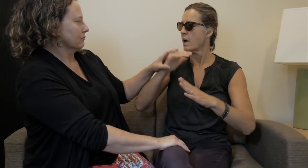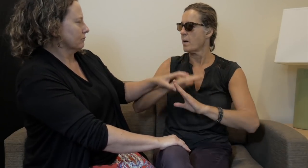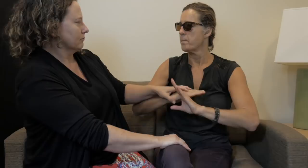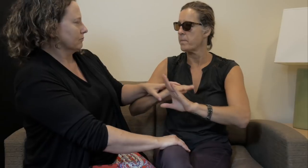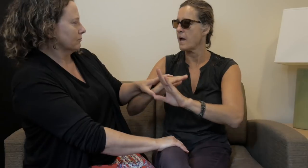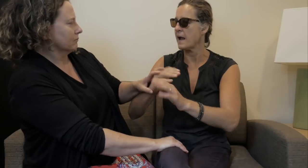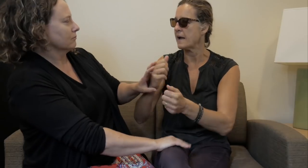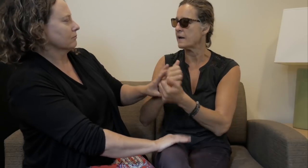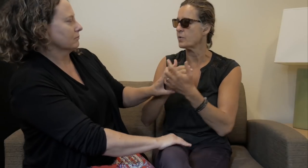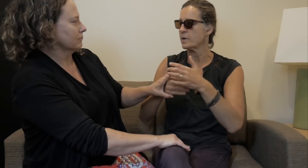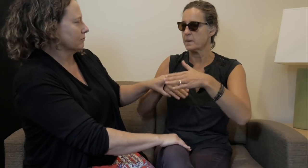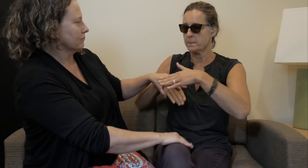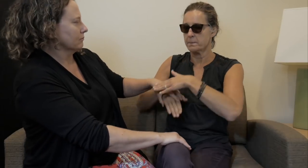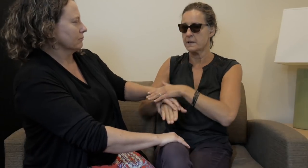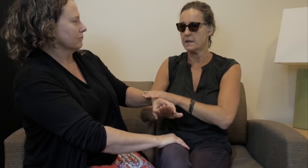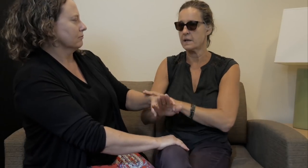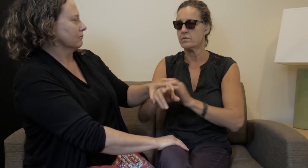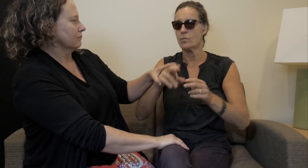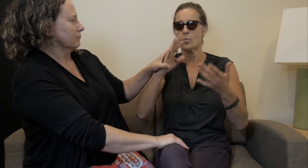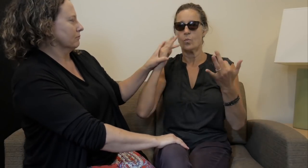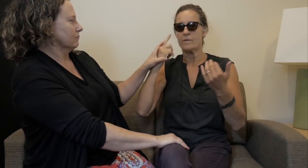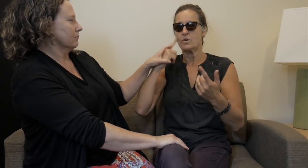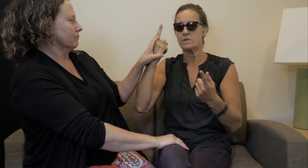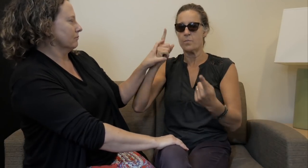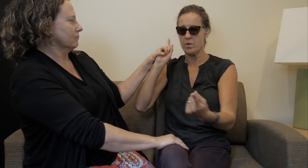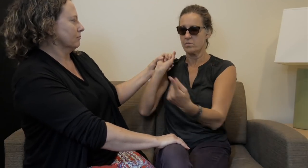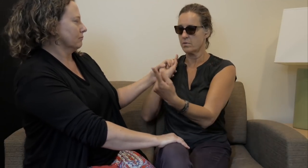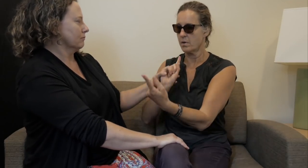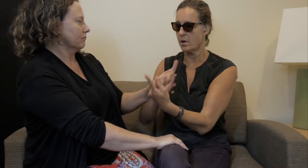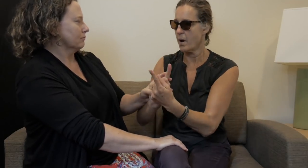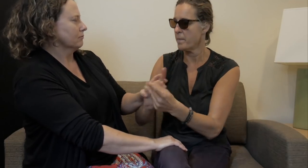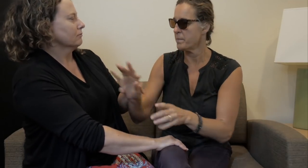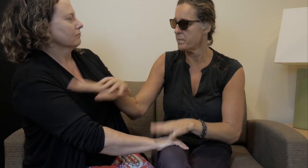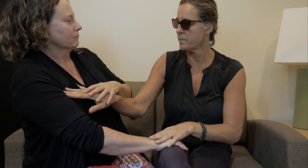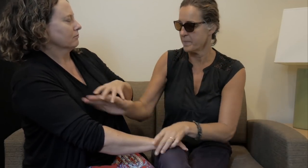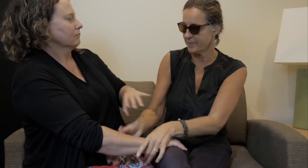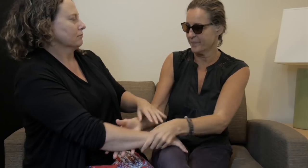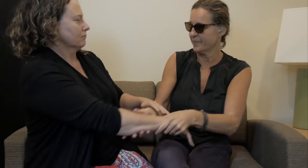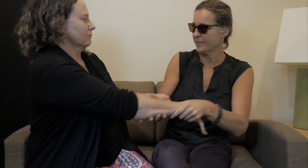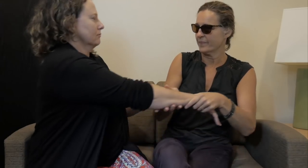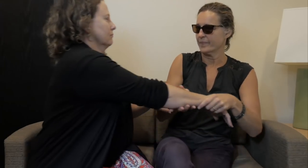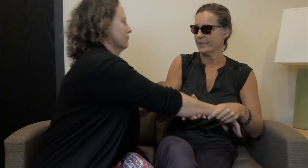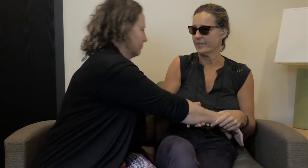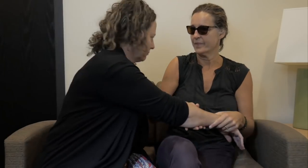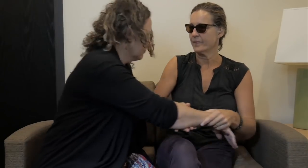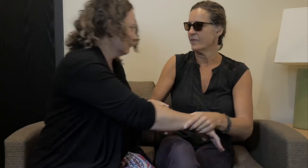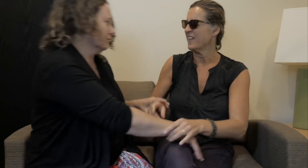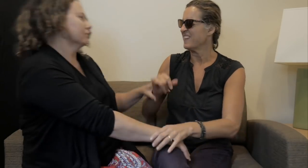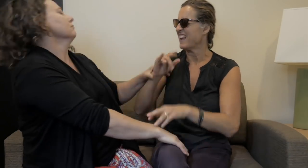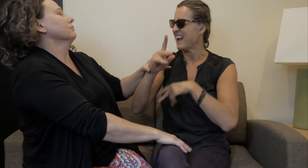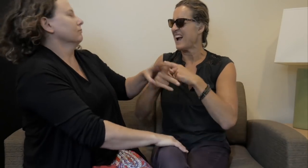DeafBlind with no barriers. DeafBlind don't have to wait for someone sighted to come and lead us around.